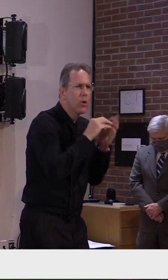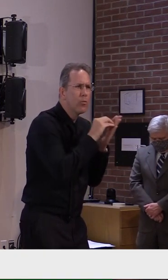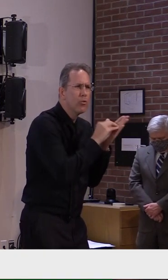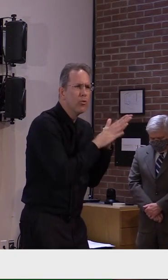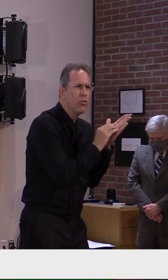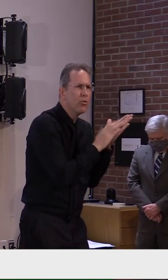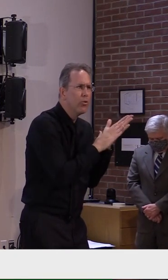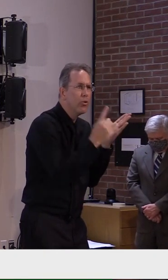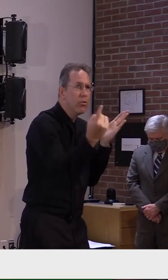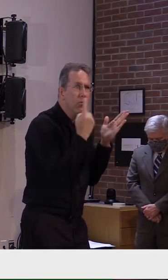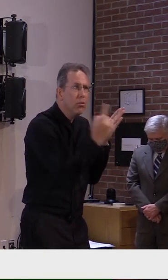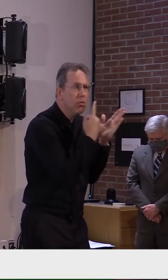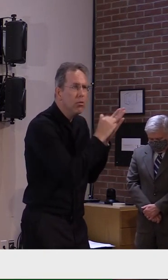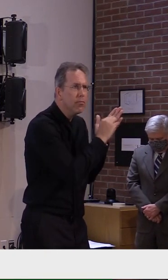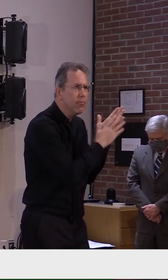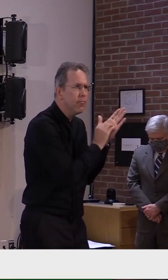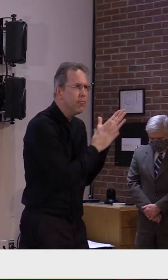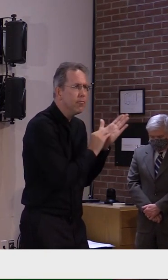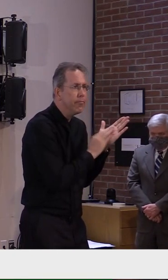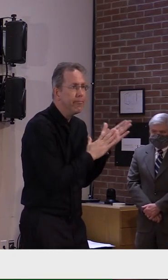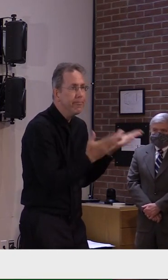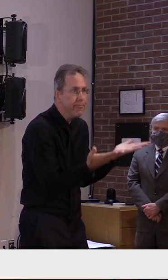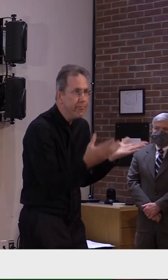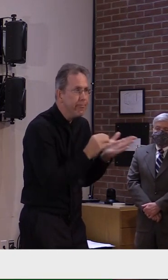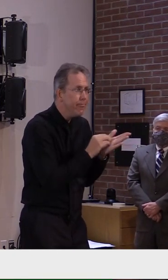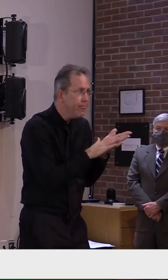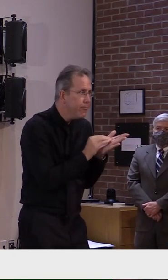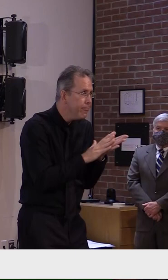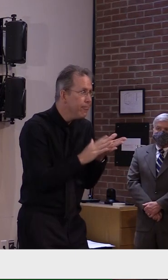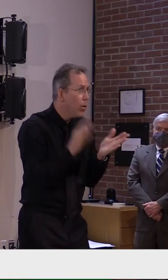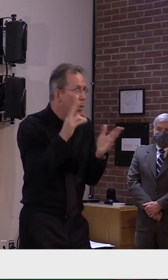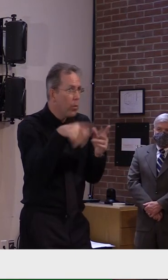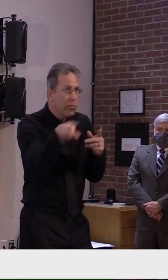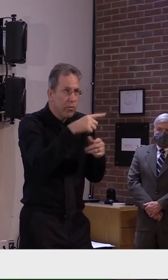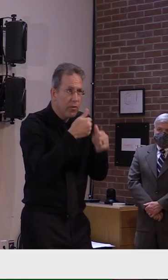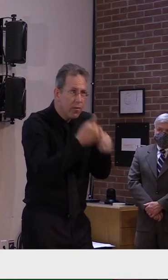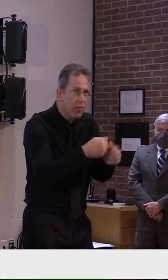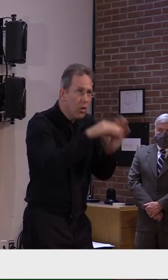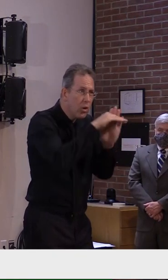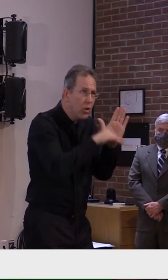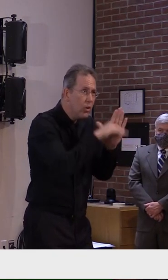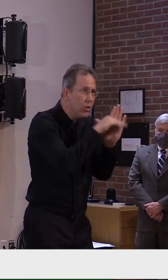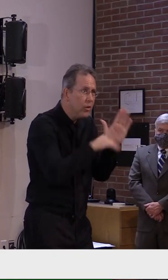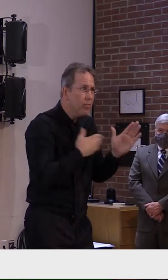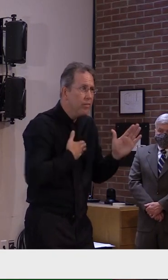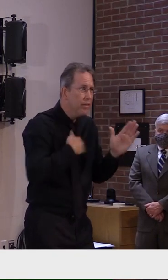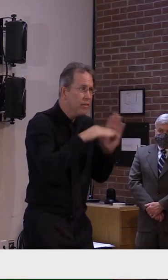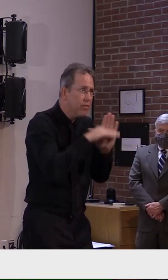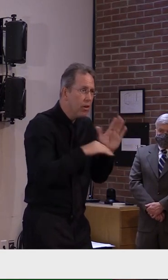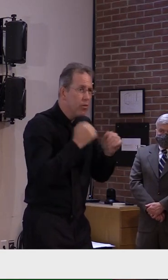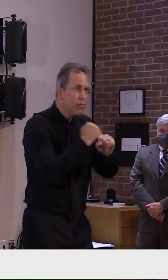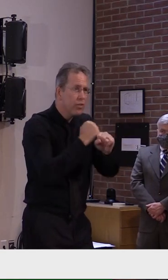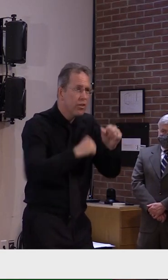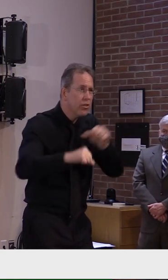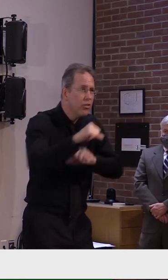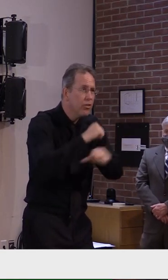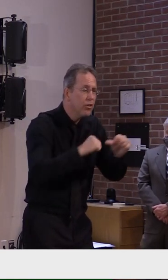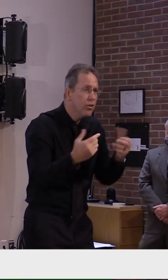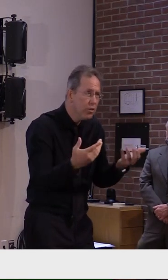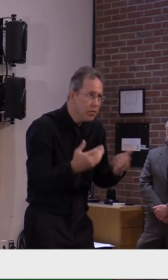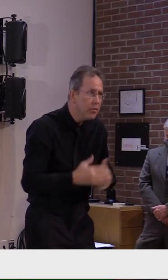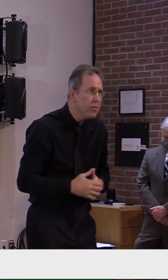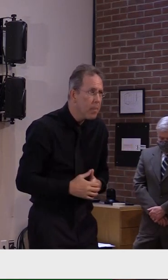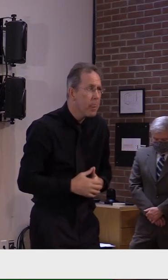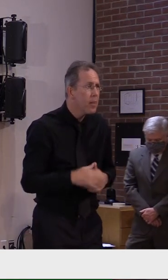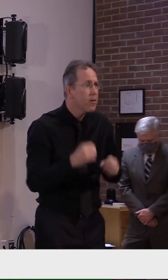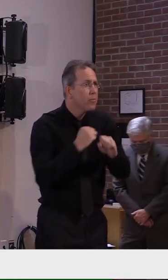having listened to us many times, understand the importance of this process to protect themselves and to protect their communities.